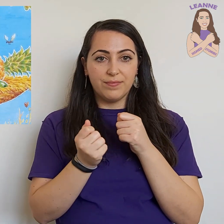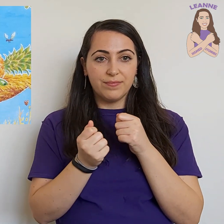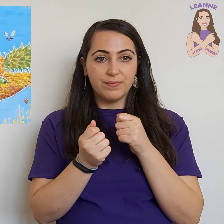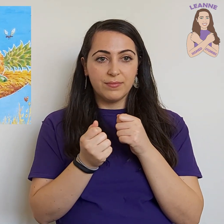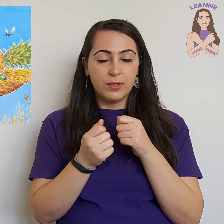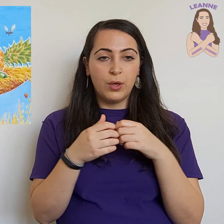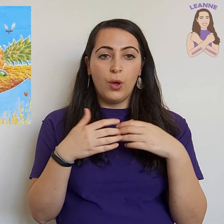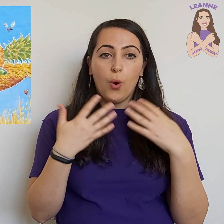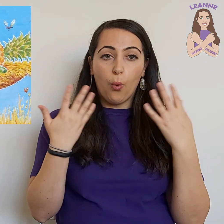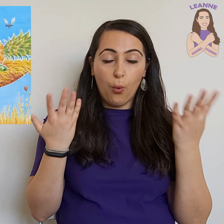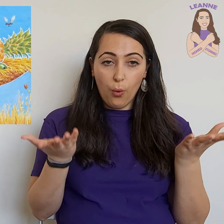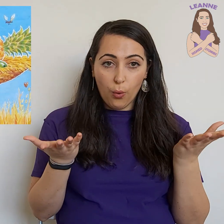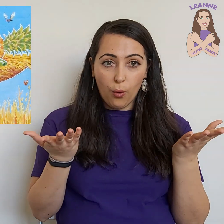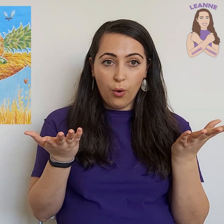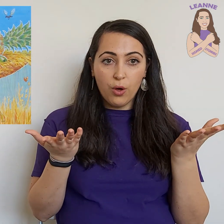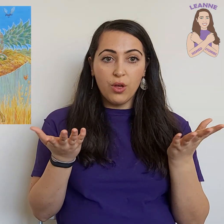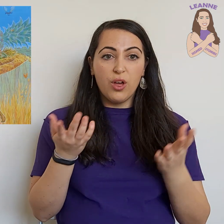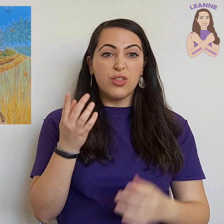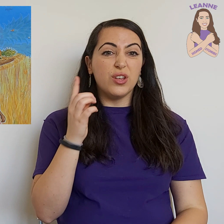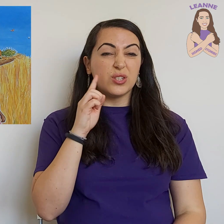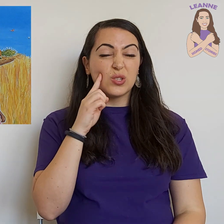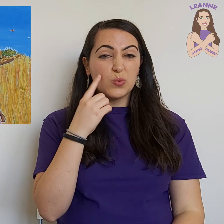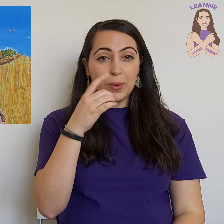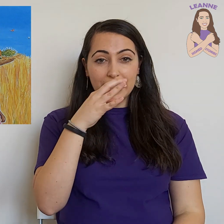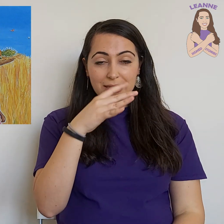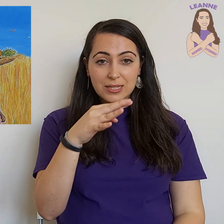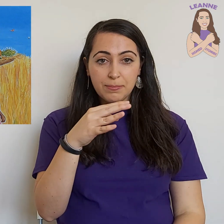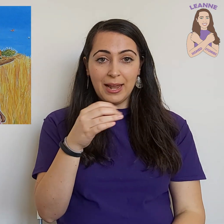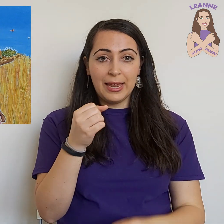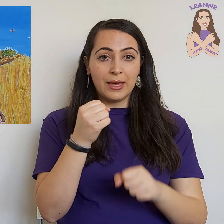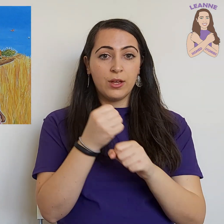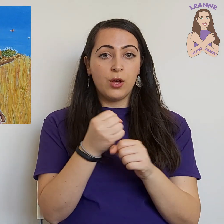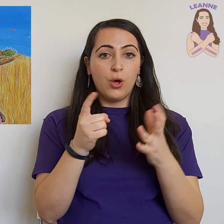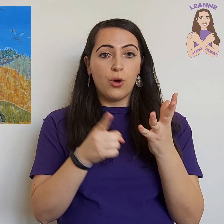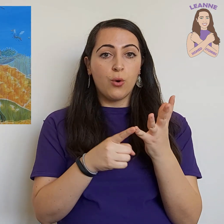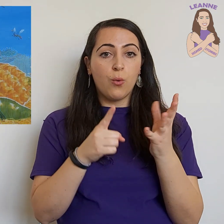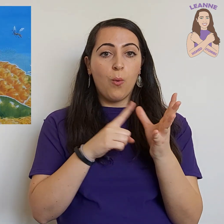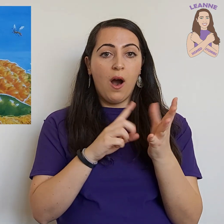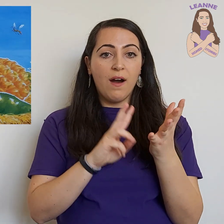Or the sweet smelling guava?